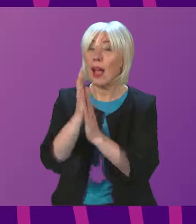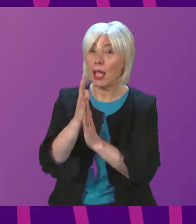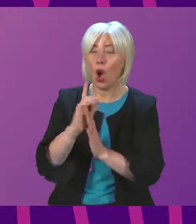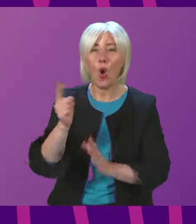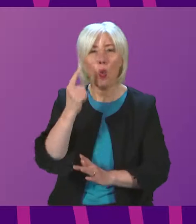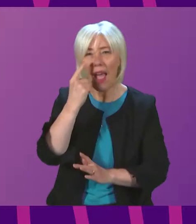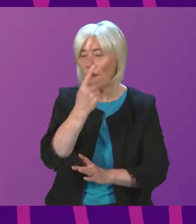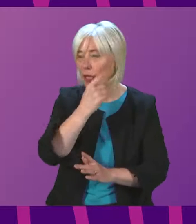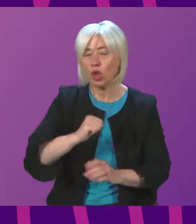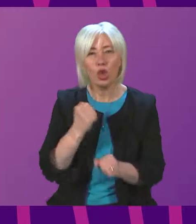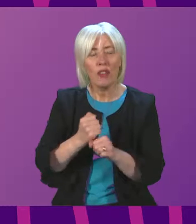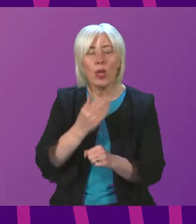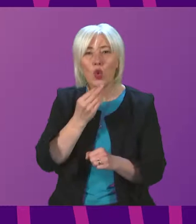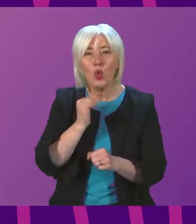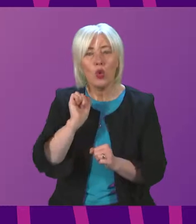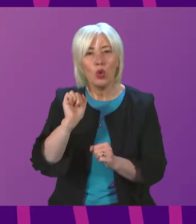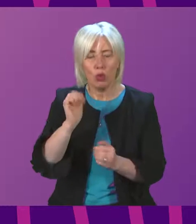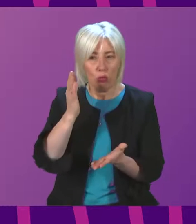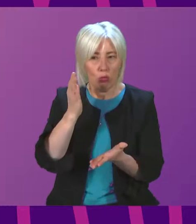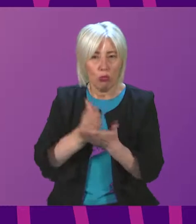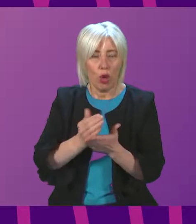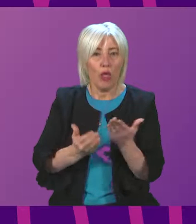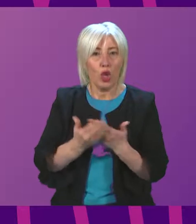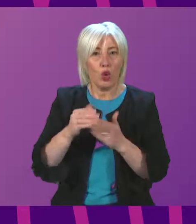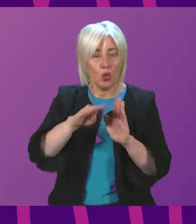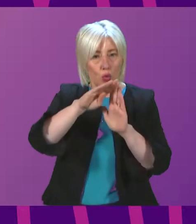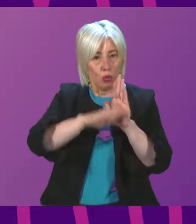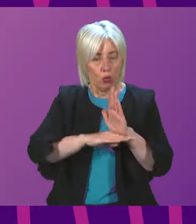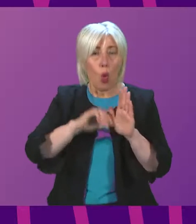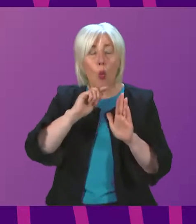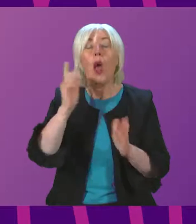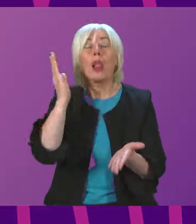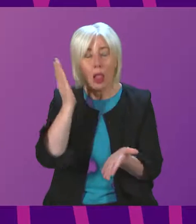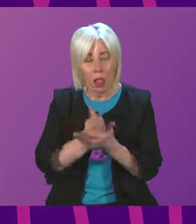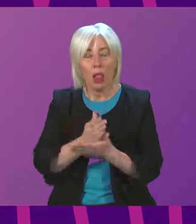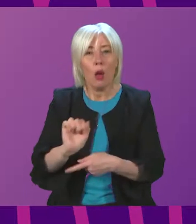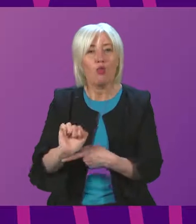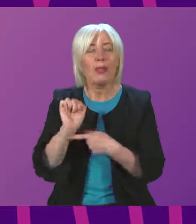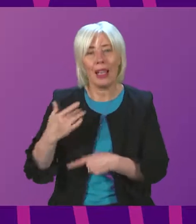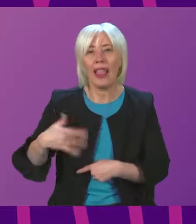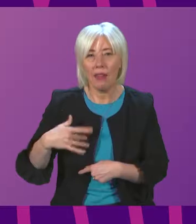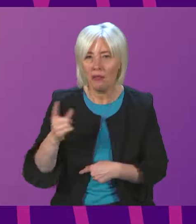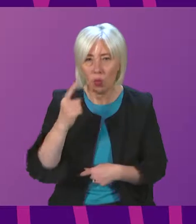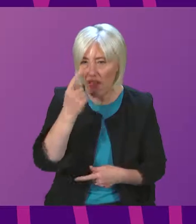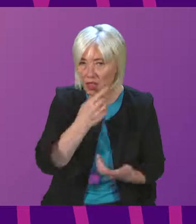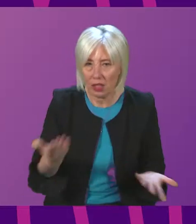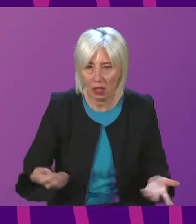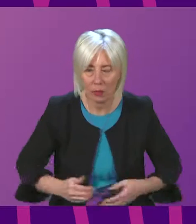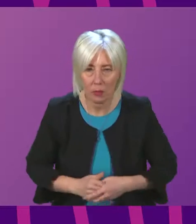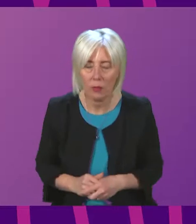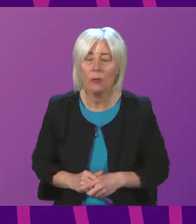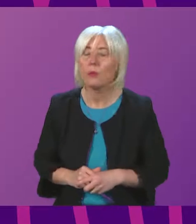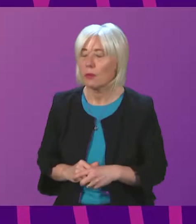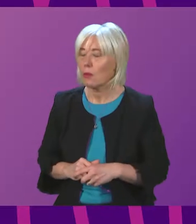the Scottish Government used to determine that these regulations will protect lives? Cabinet Secretary. Well, we